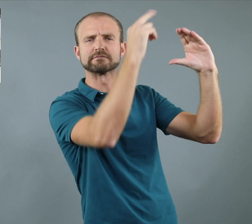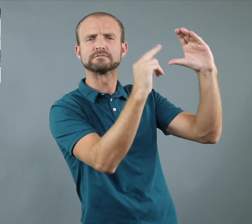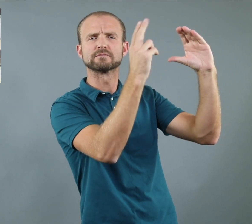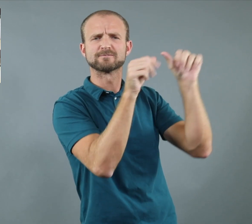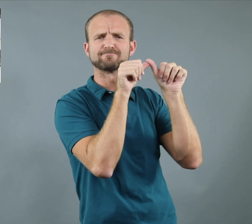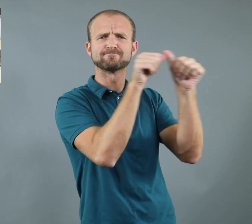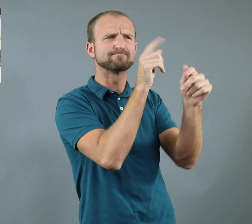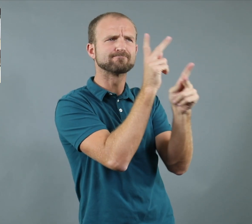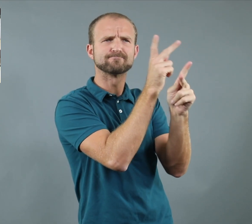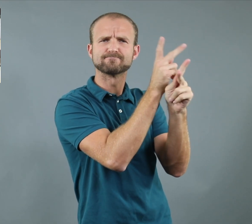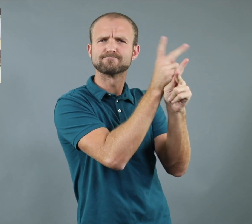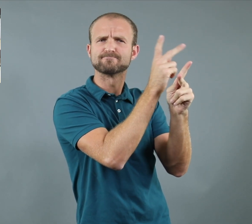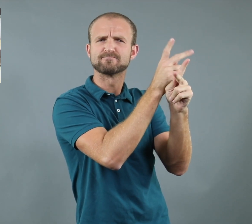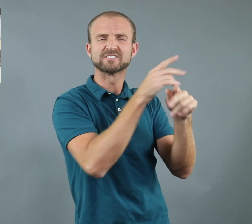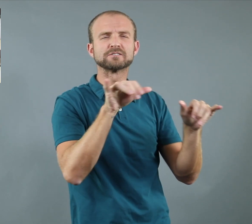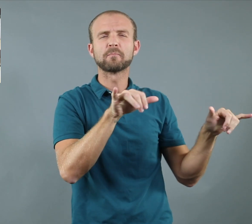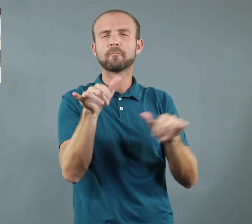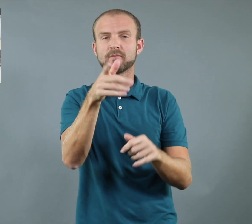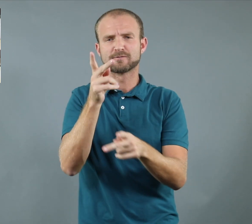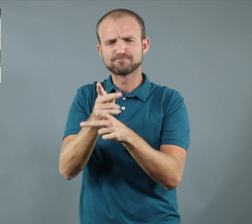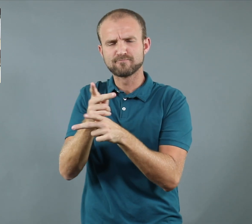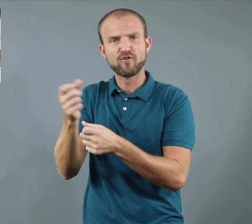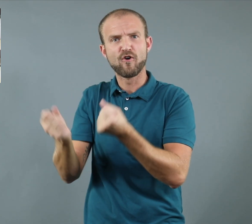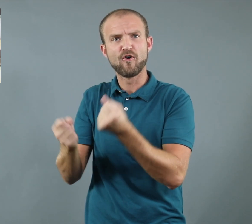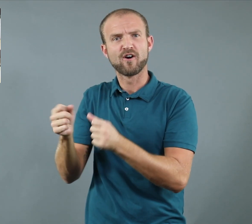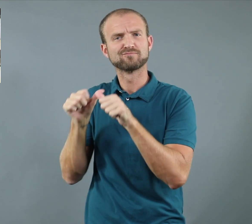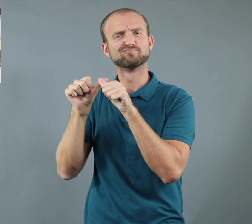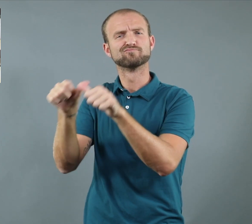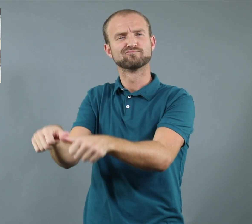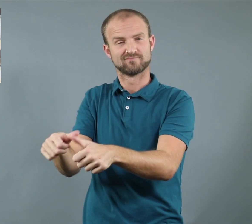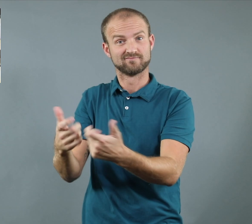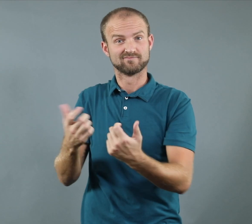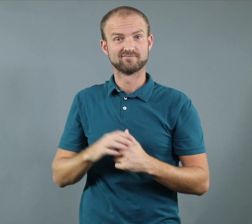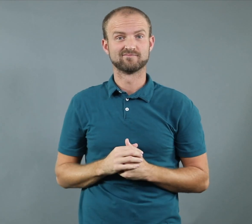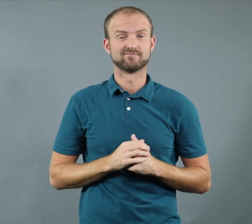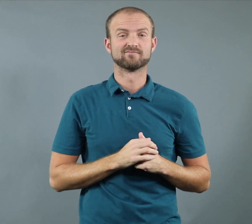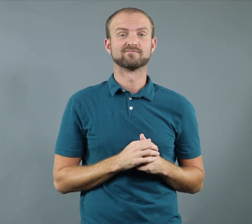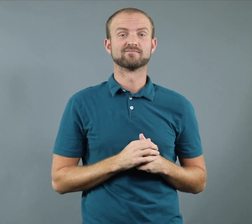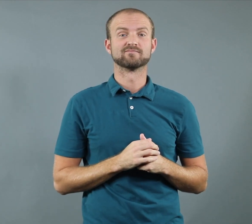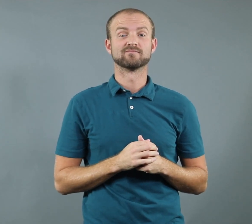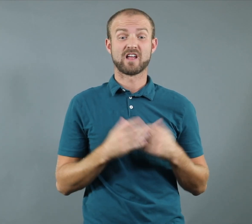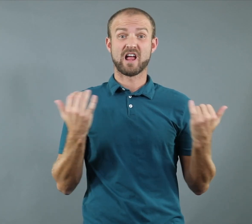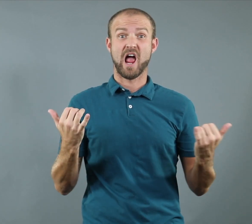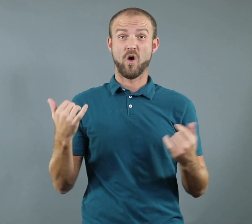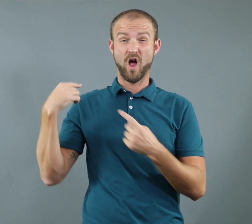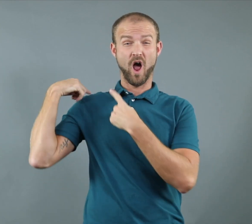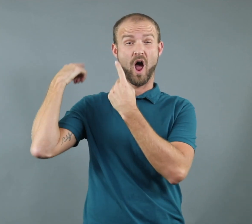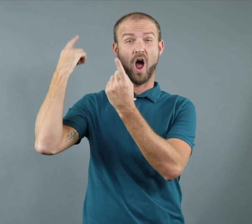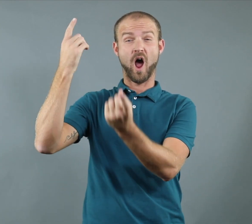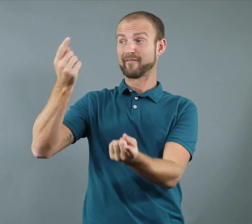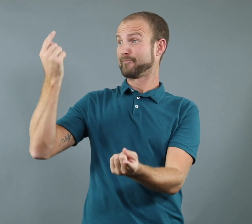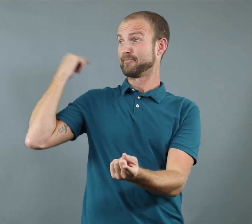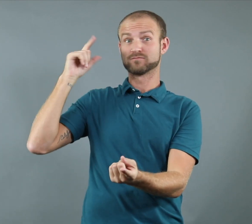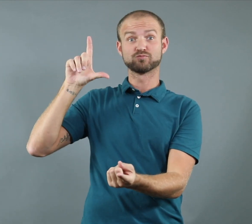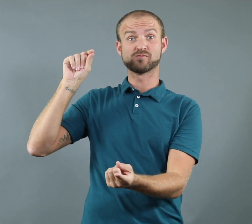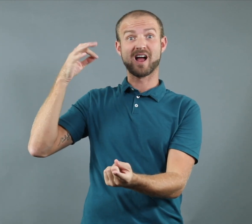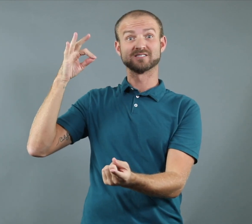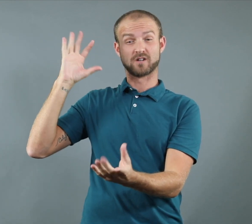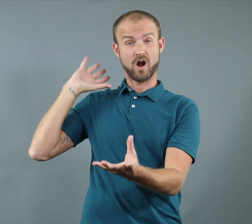it from leaking air coming from your HVAC system. It is similar with having your car serviced. Now you have learned all 10 tips